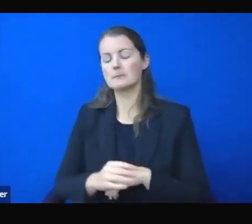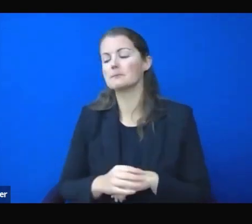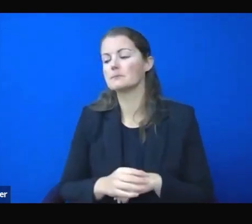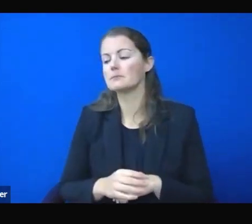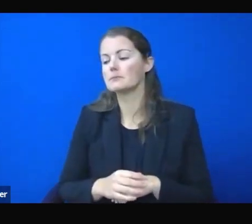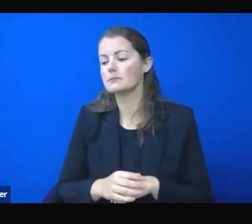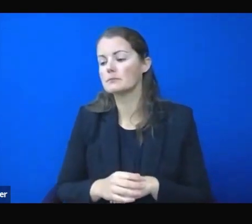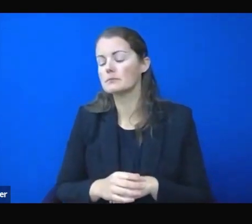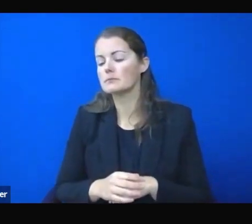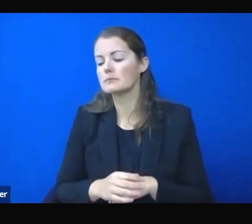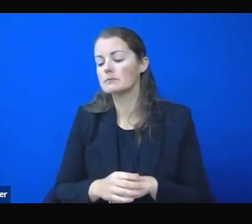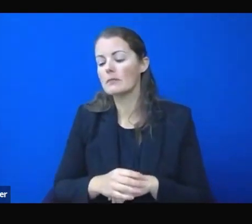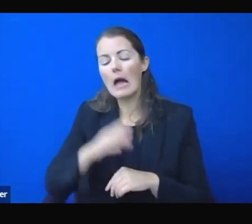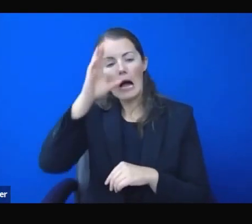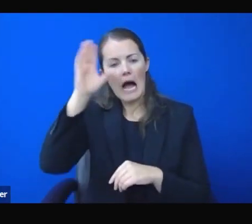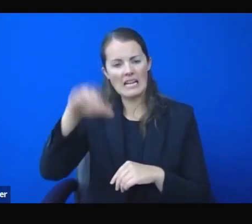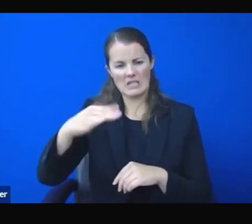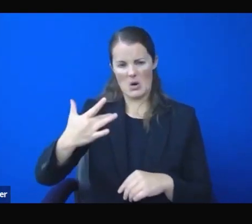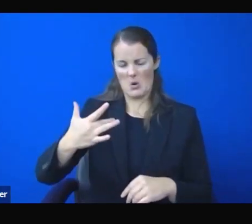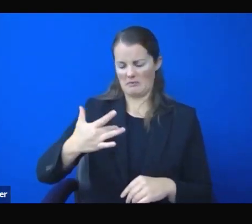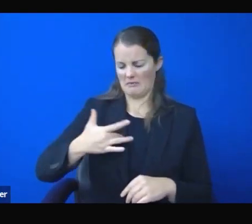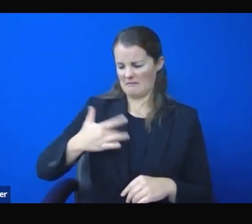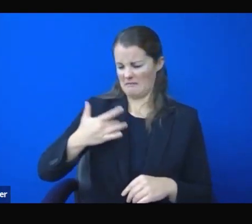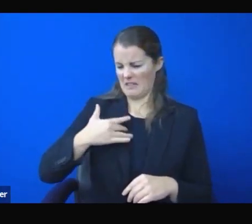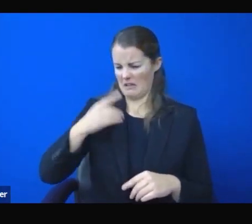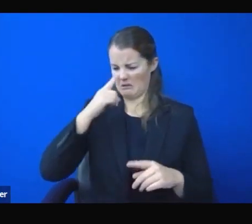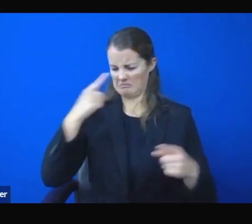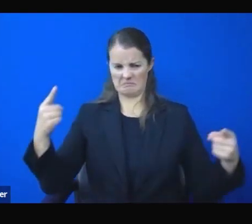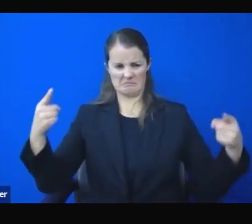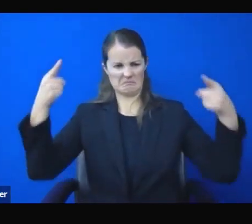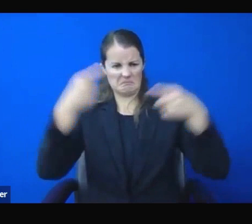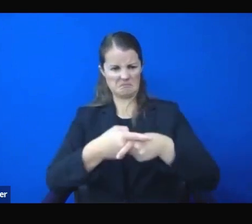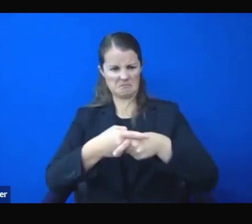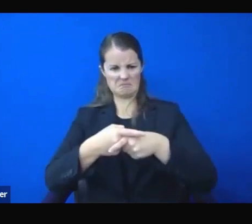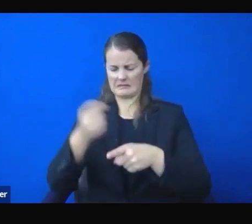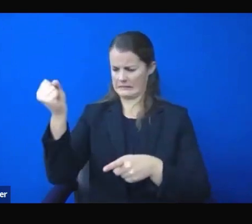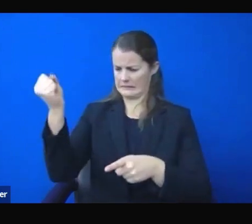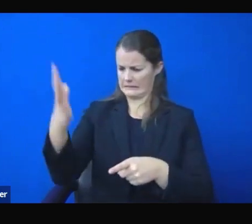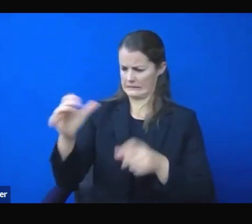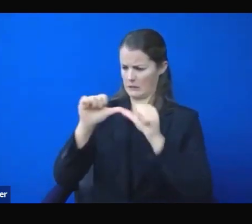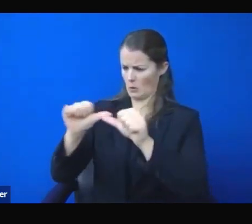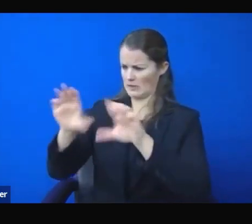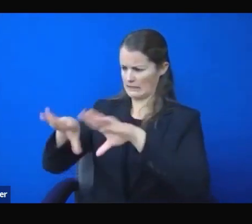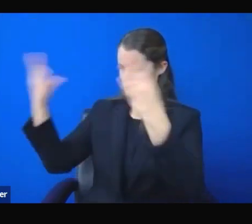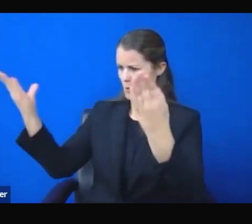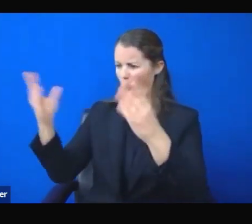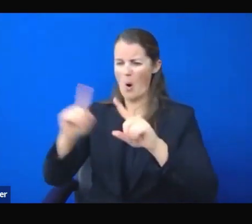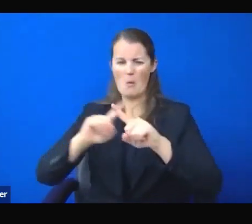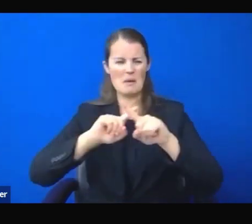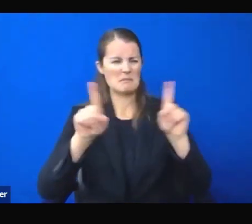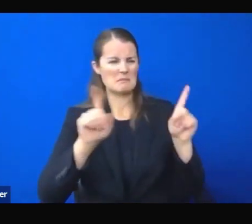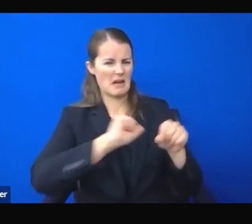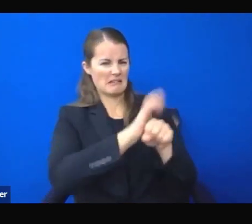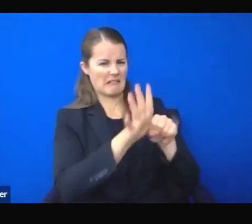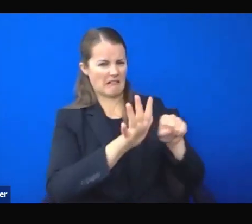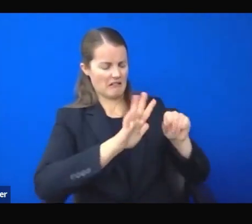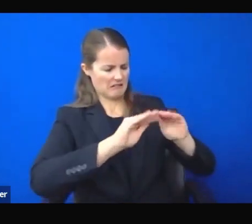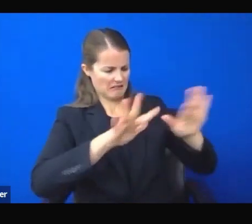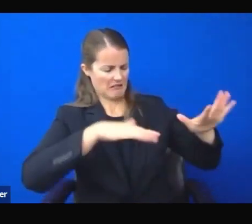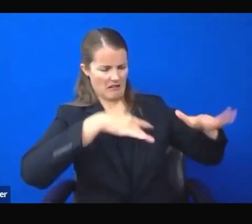while the state's casinos are open. I get why it's hard to reconcile that fact. And I want to talk honestly with you.